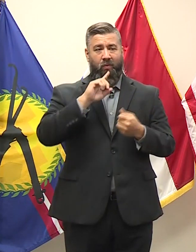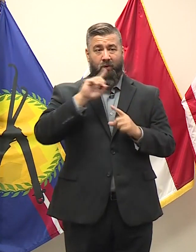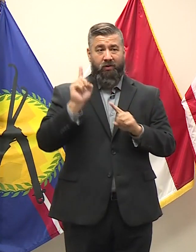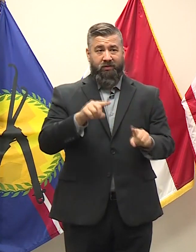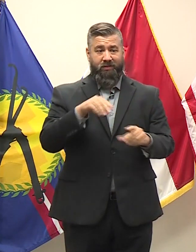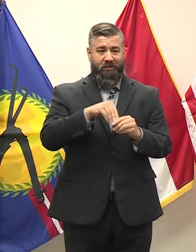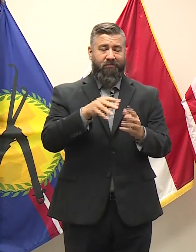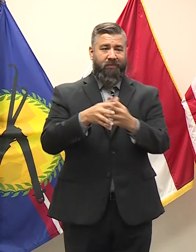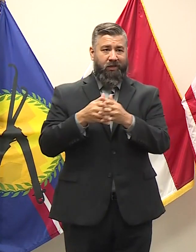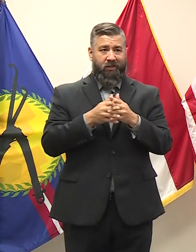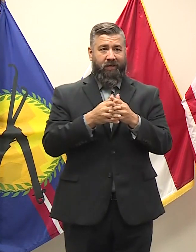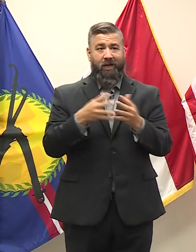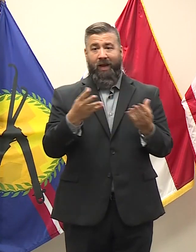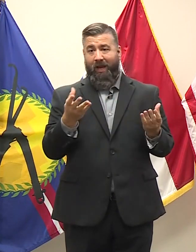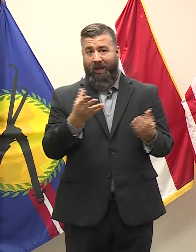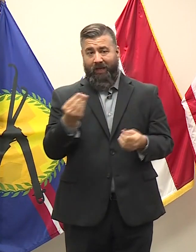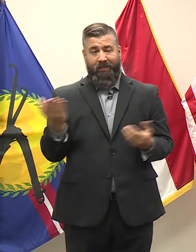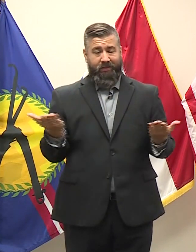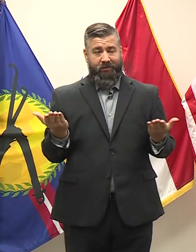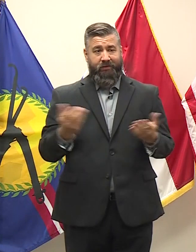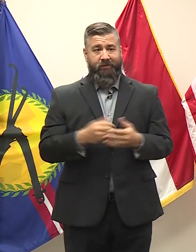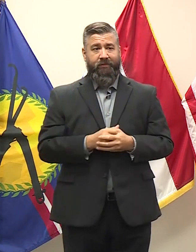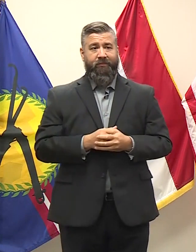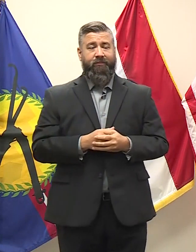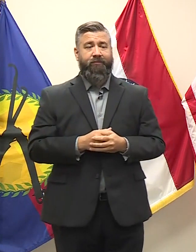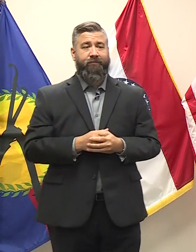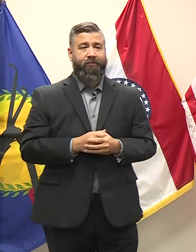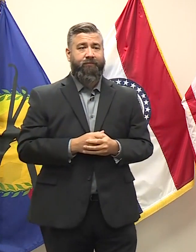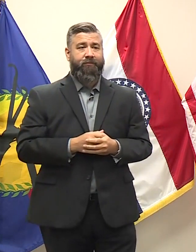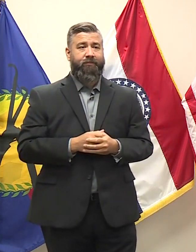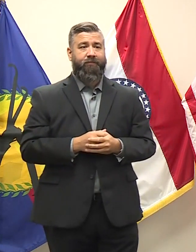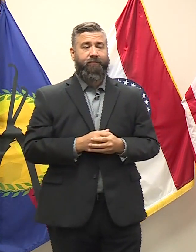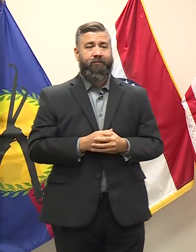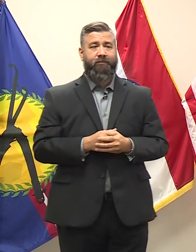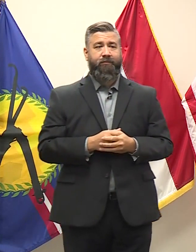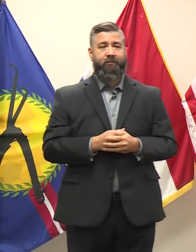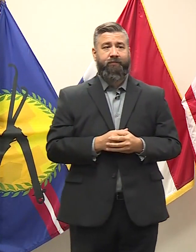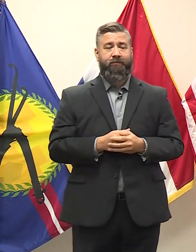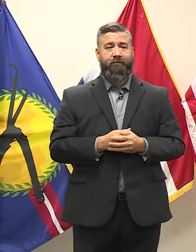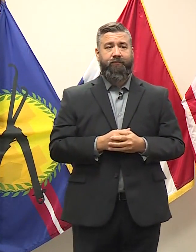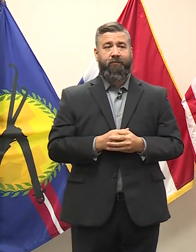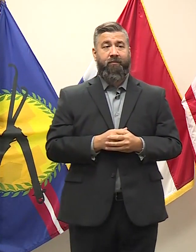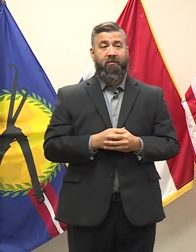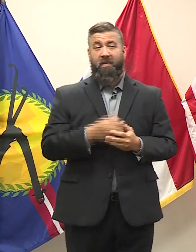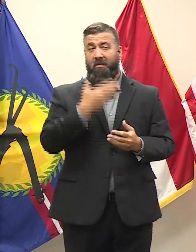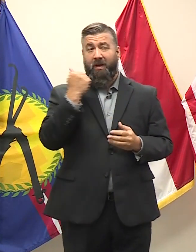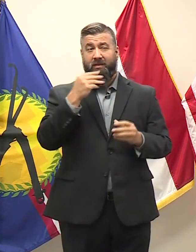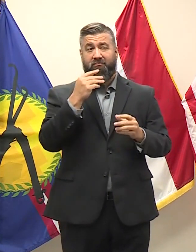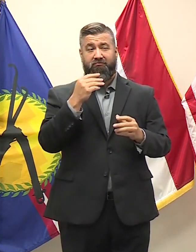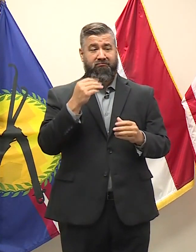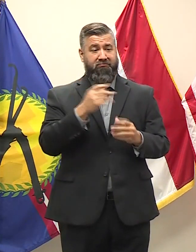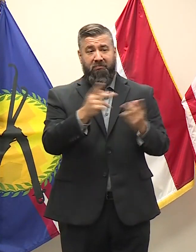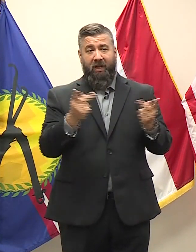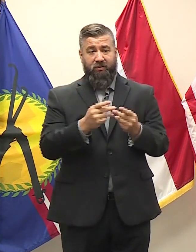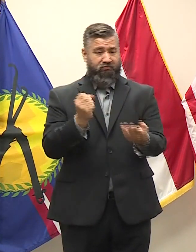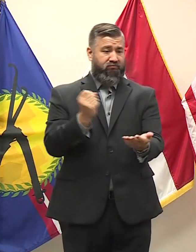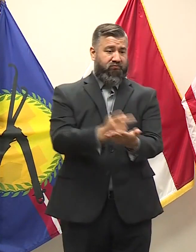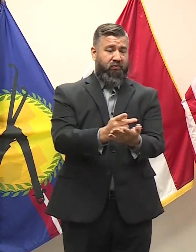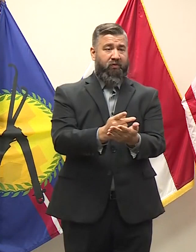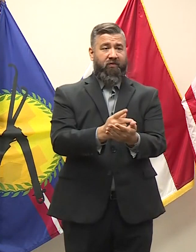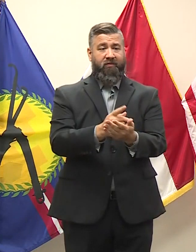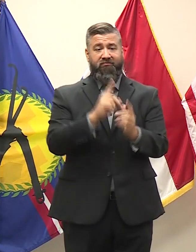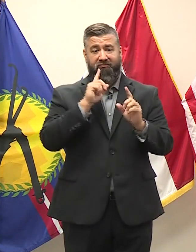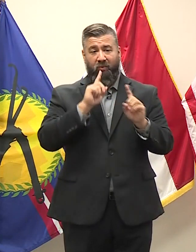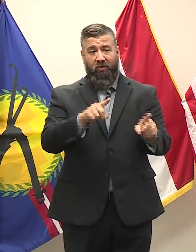country. But the proper place to adjudicate a public health order is in court. And for the past